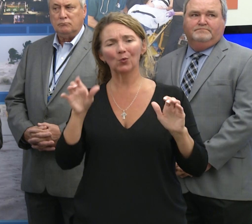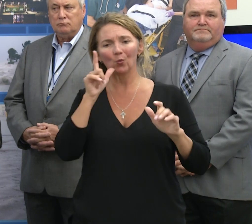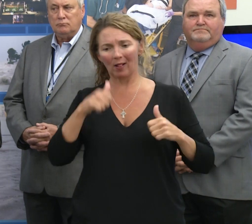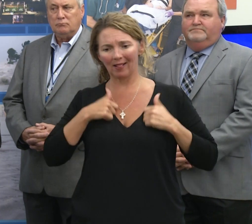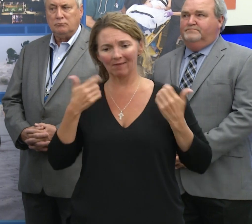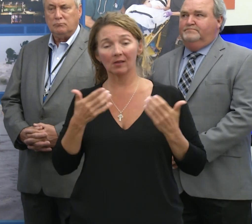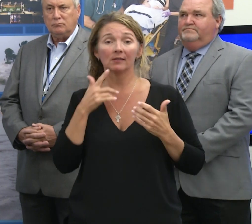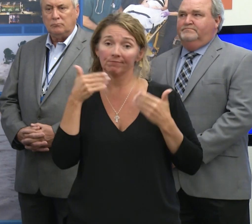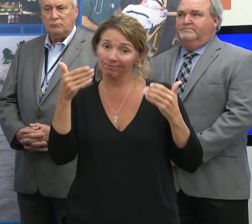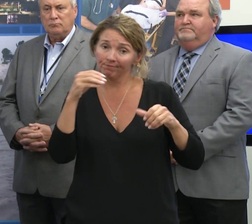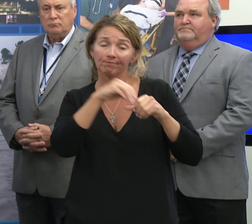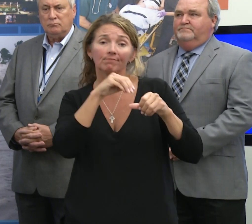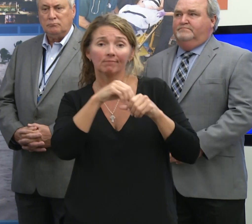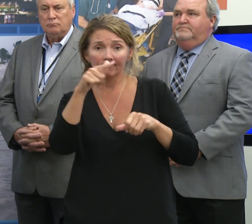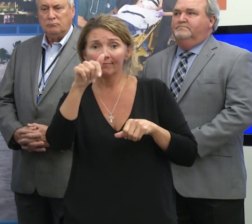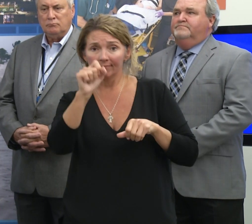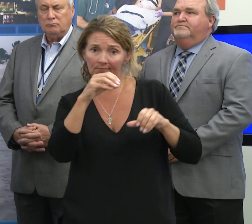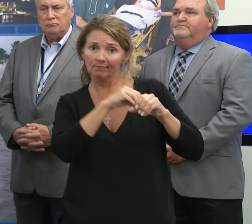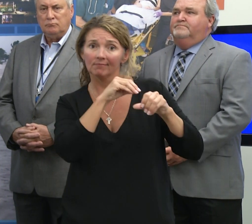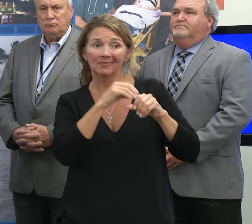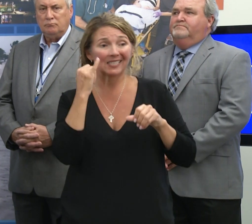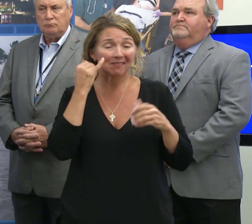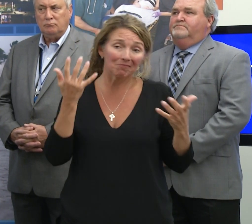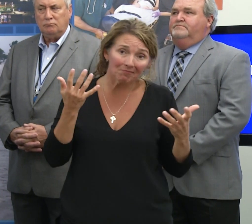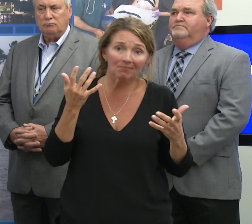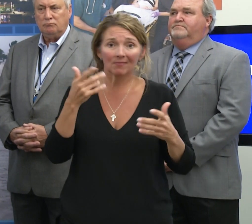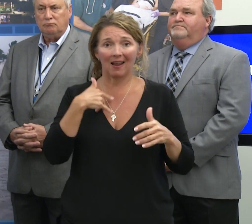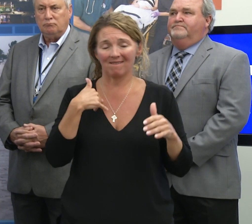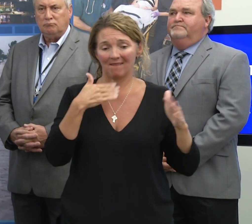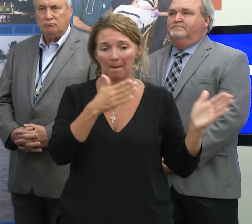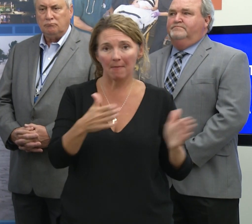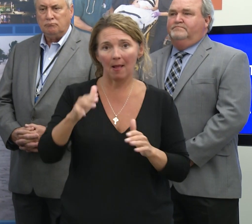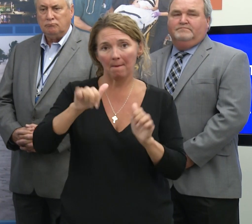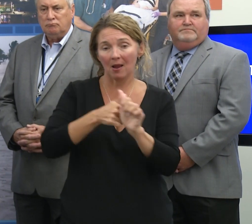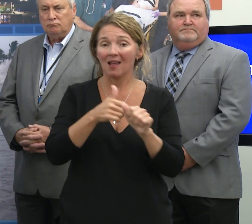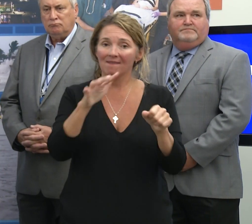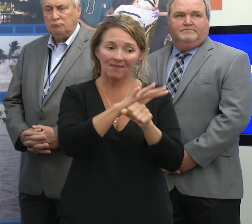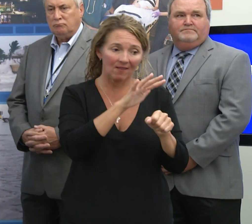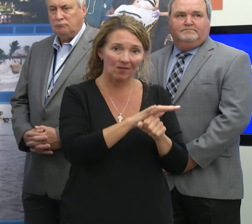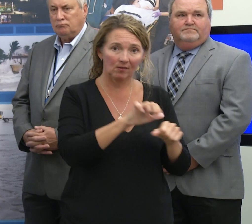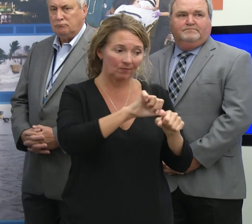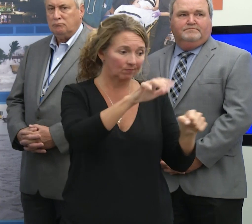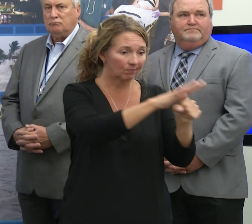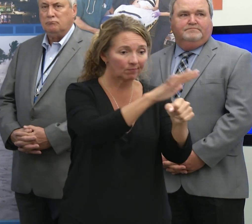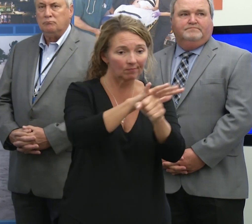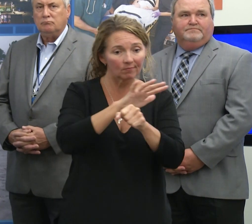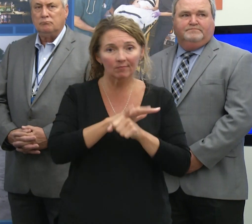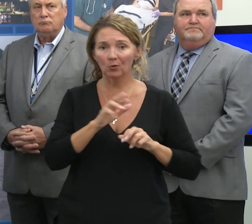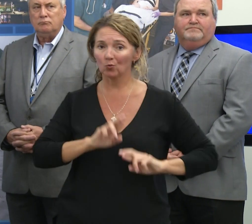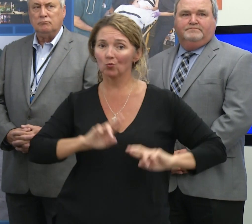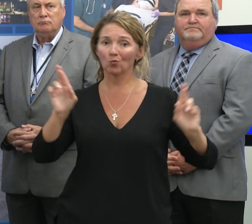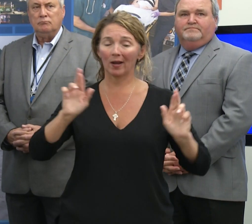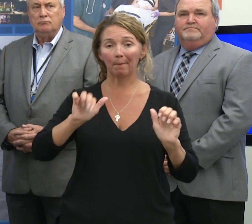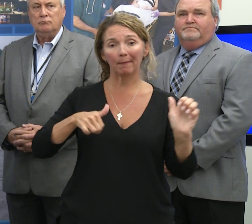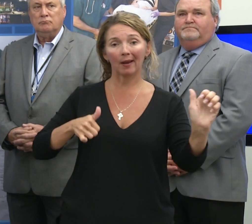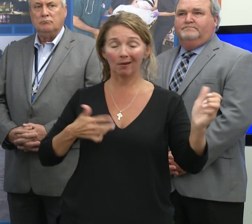stock up on gas if need be, make sure they have a plan, make sure they fill their tanks in anticipation of the storm coming,